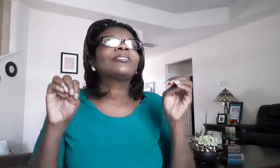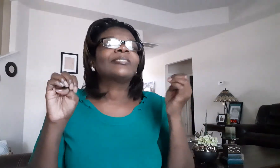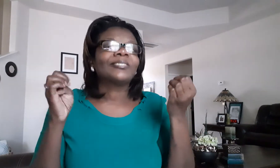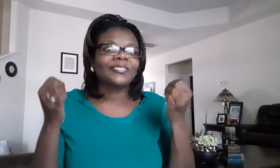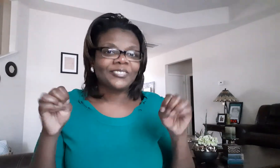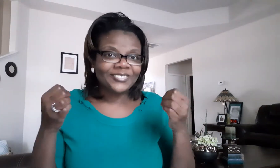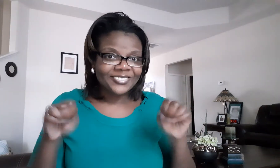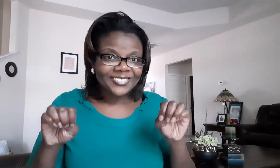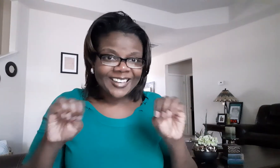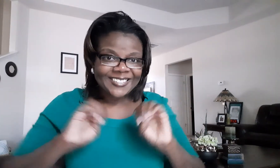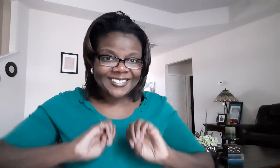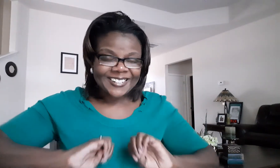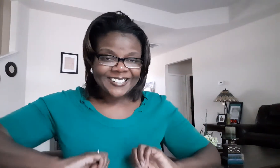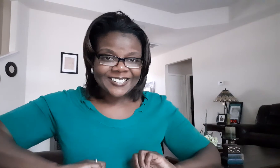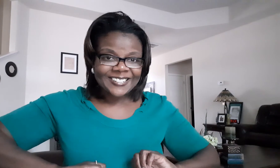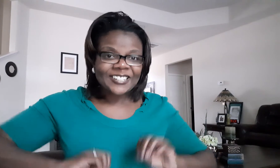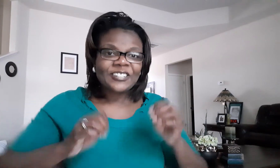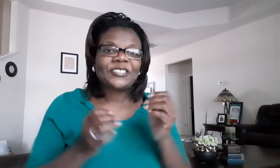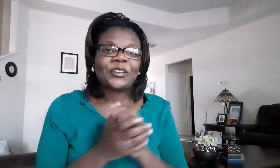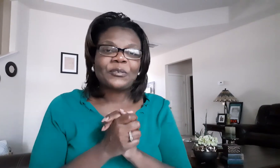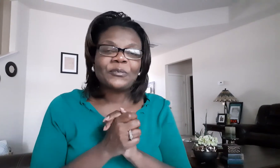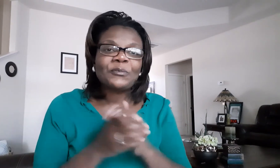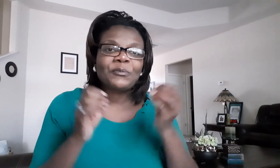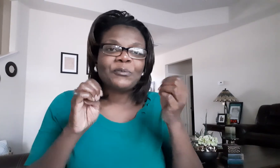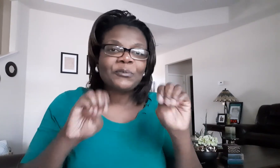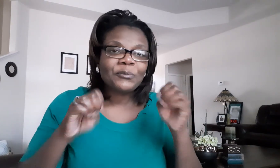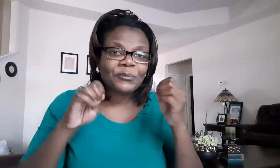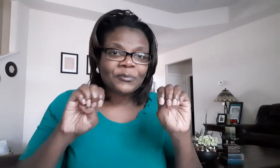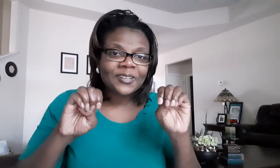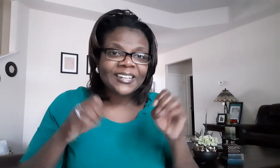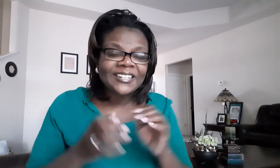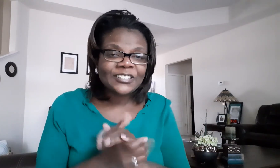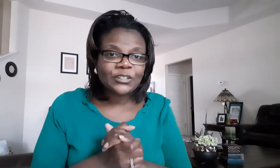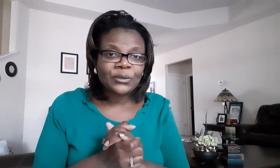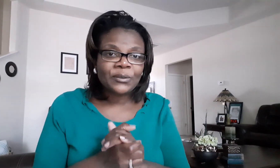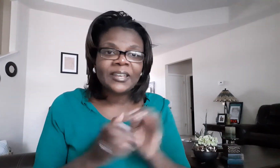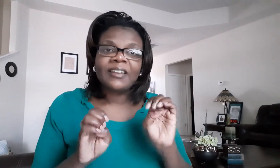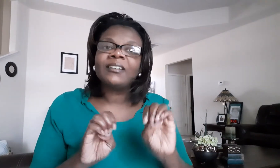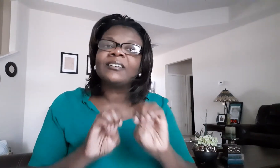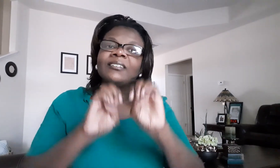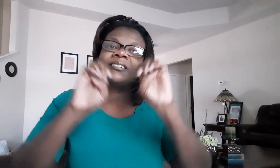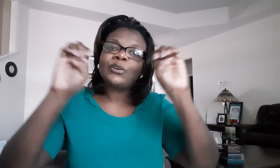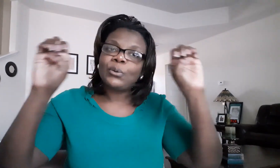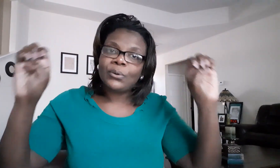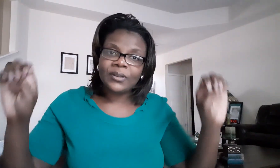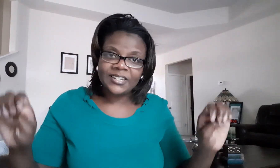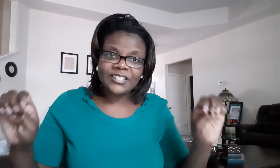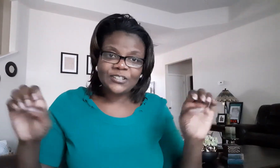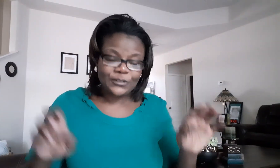that's it that's it easter or easter